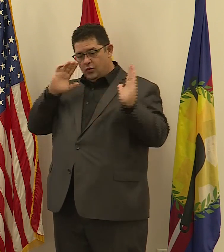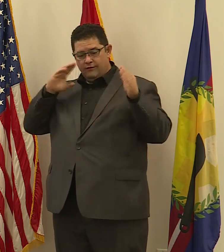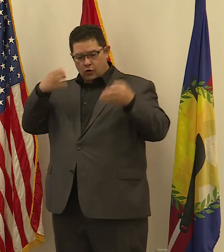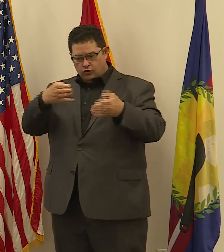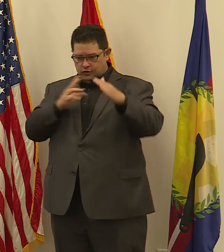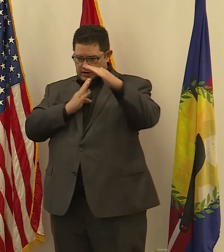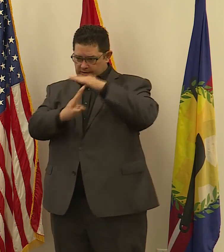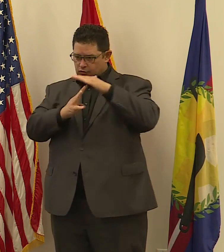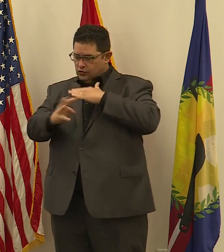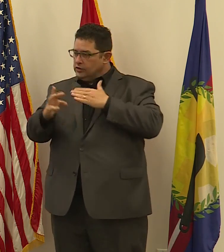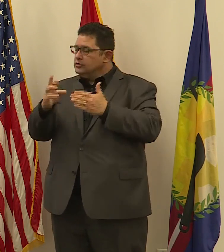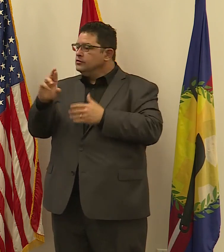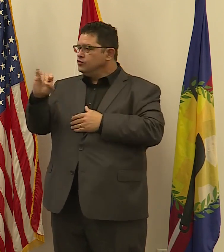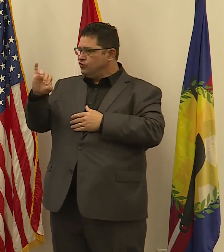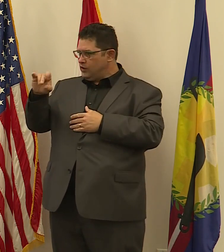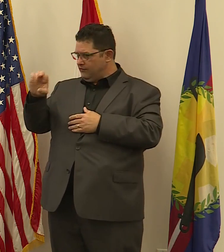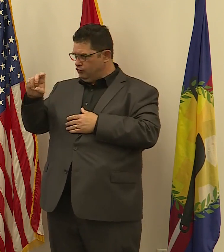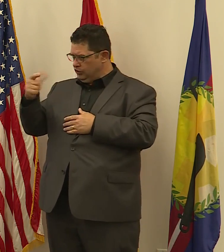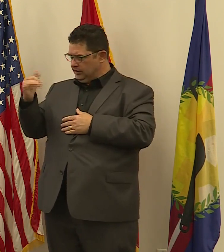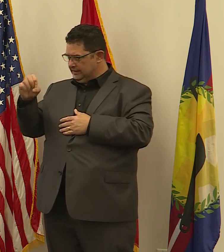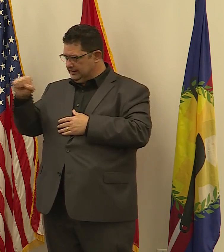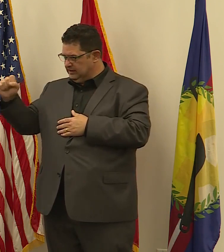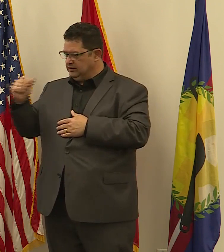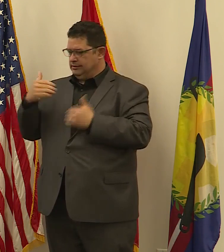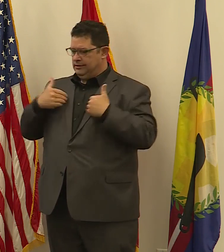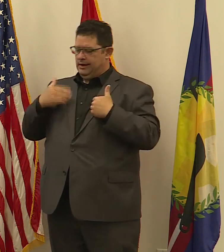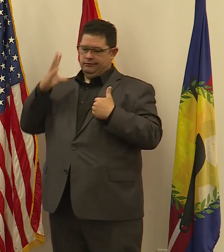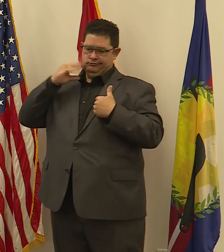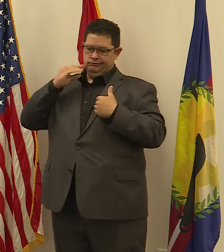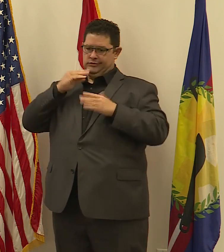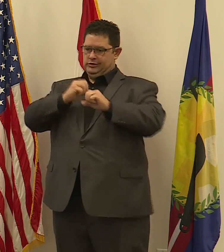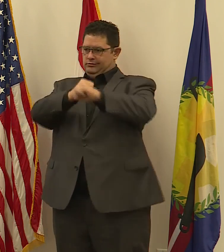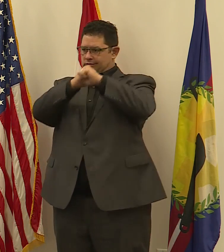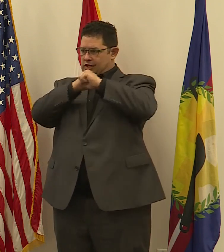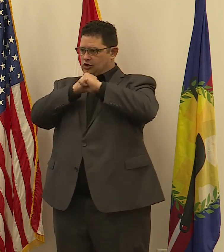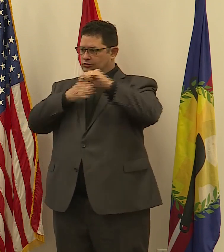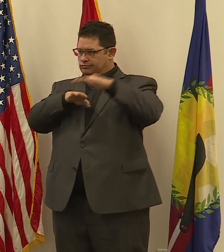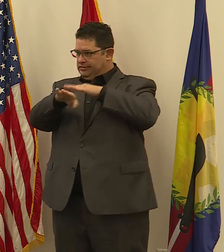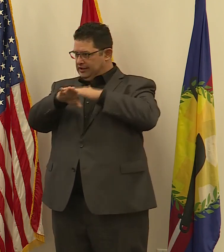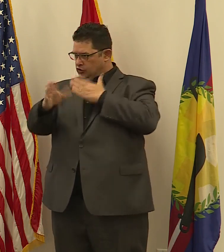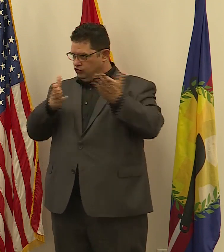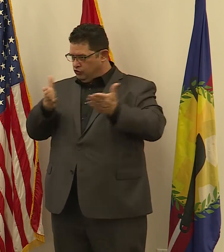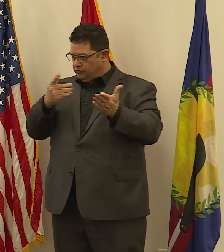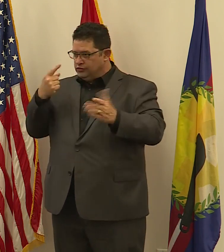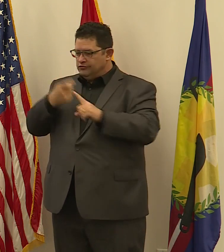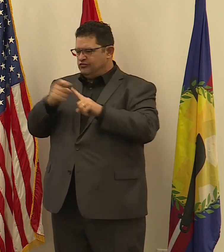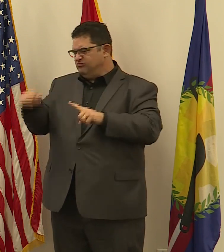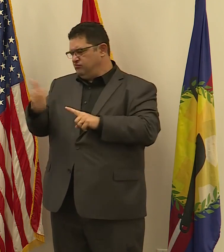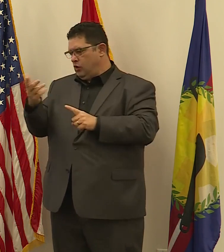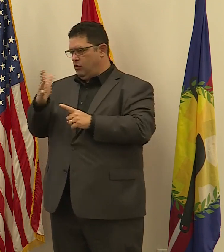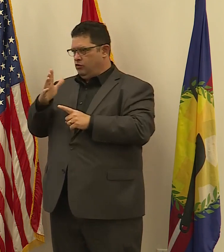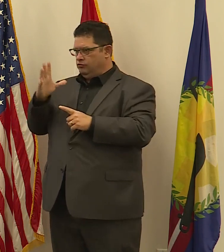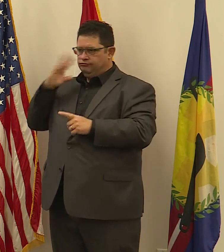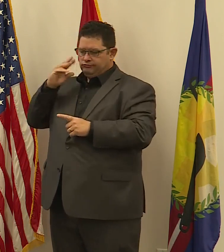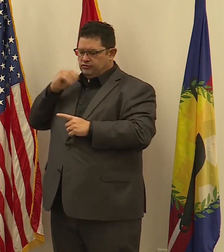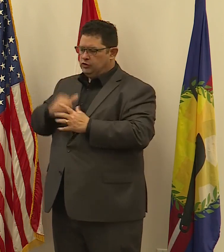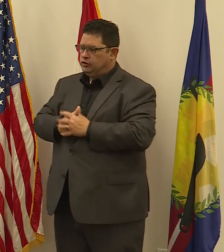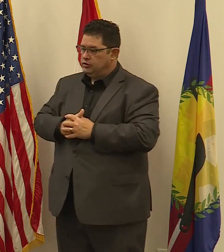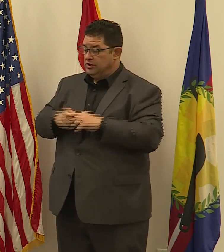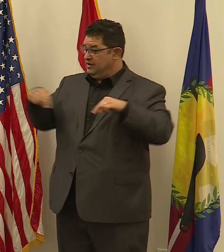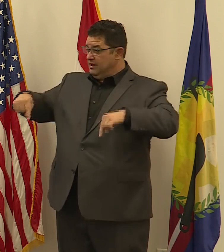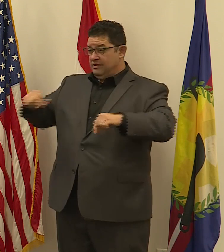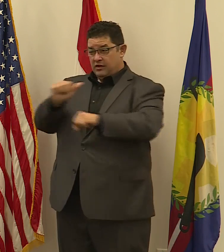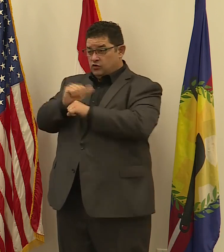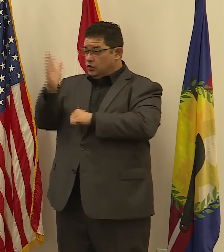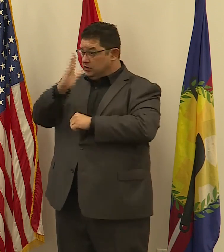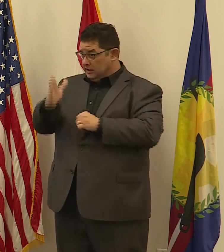who encounter barriers to accessing these services from other sources. This work has never been as important